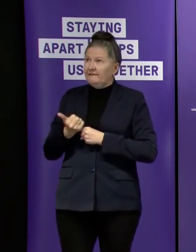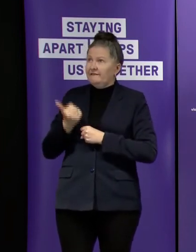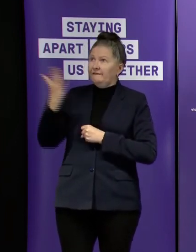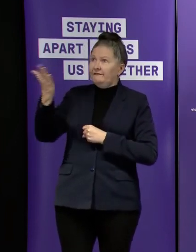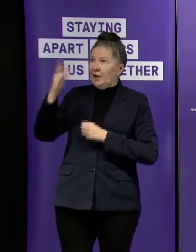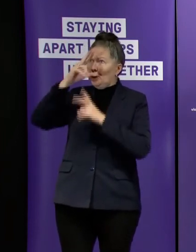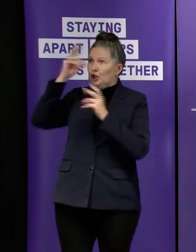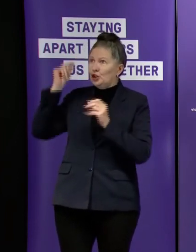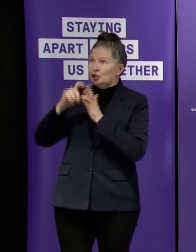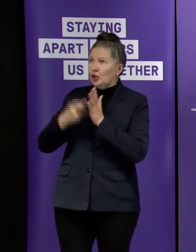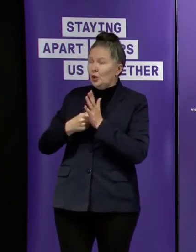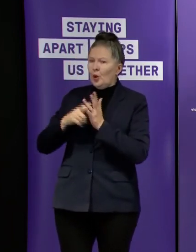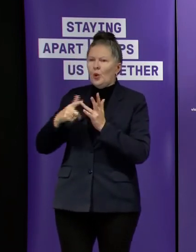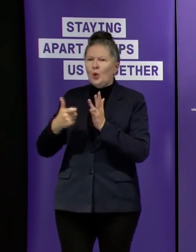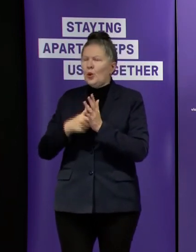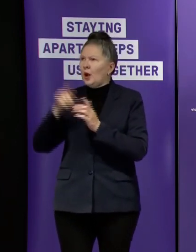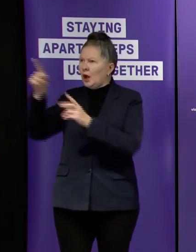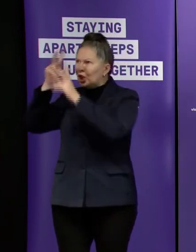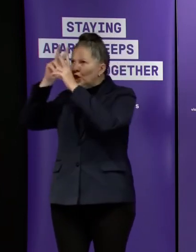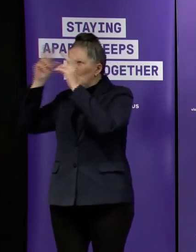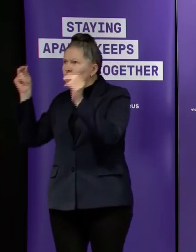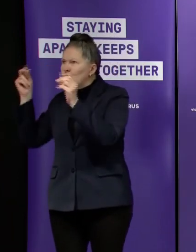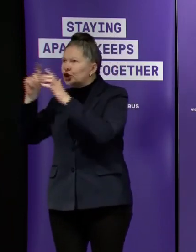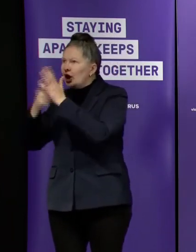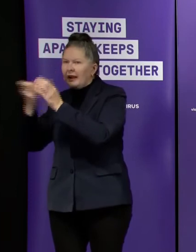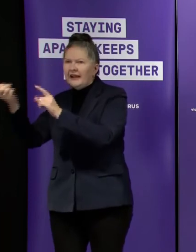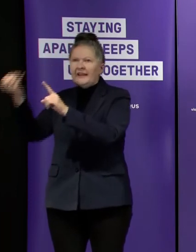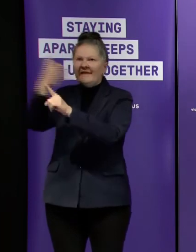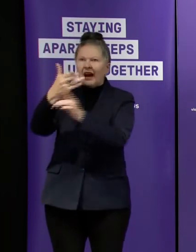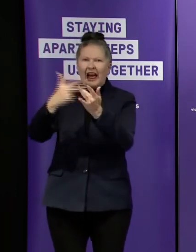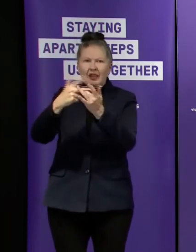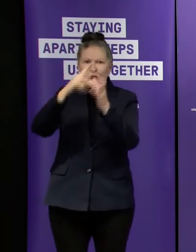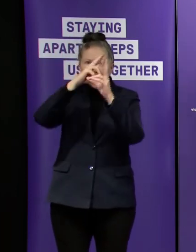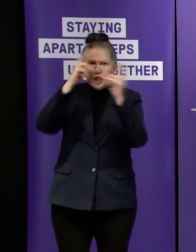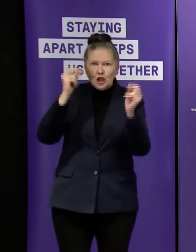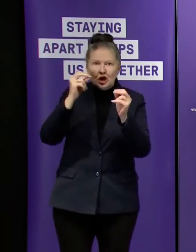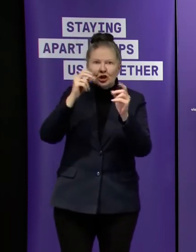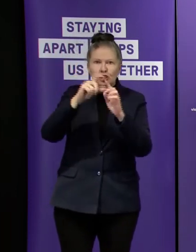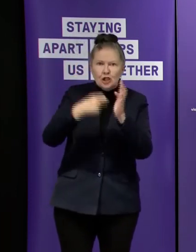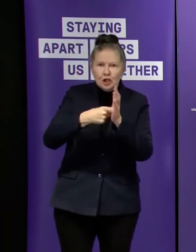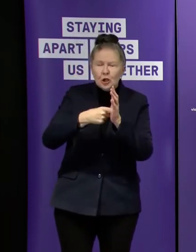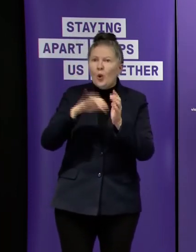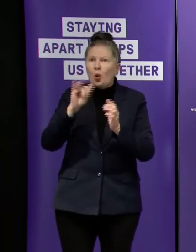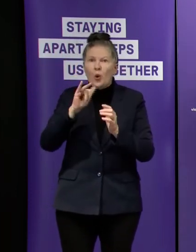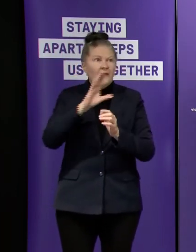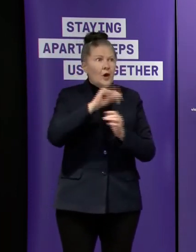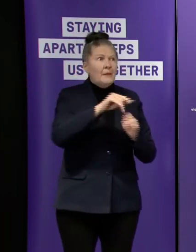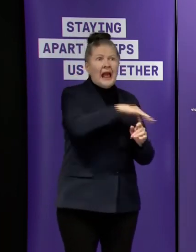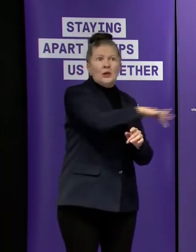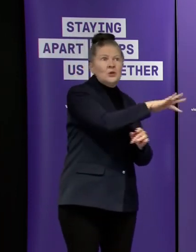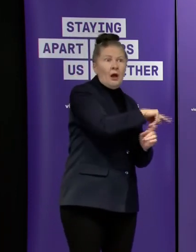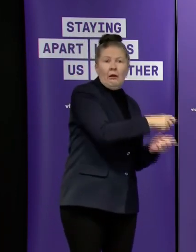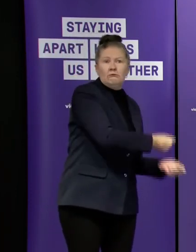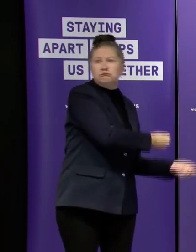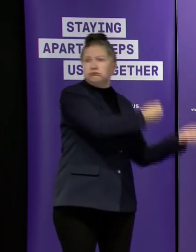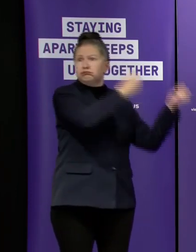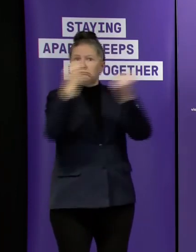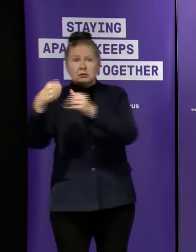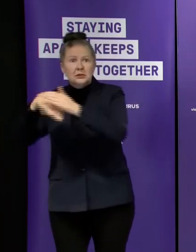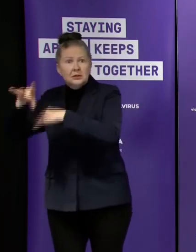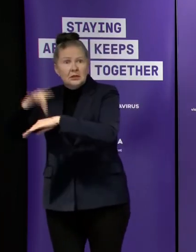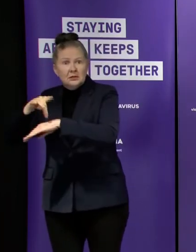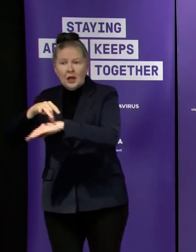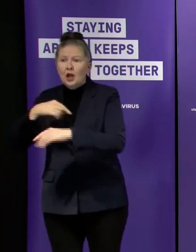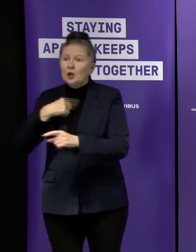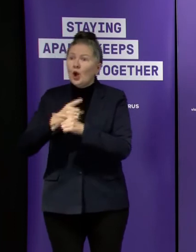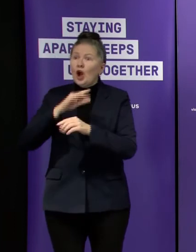infecting other staff is it as it come from outside the community and been brought into some of these settings now the other thing too when we talk about healthcare workers we're not just talking about